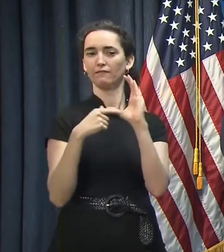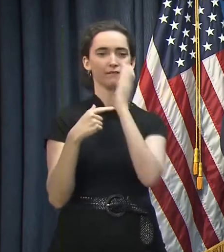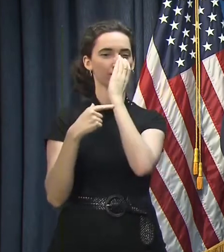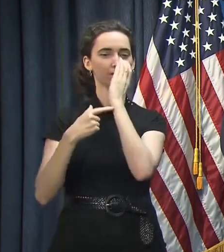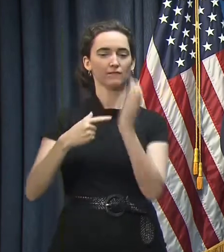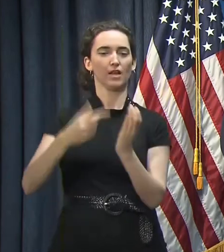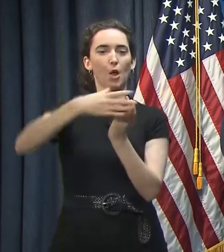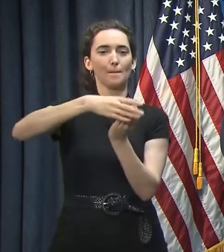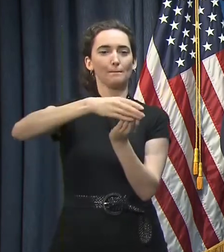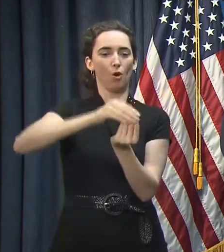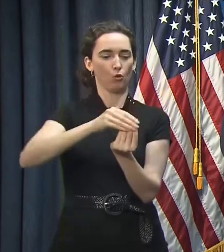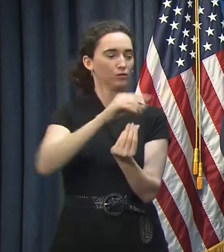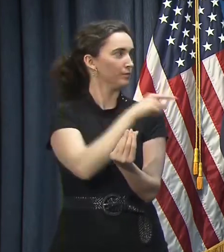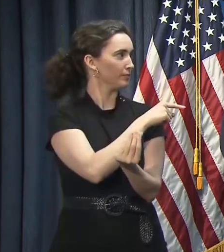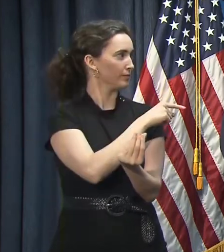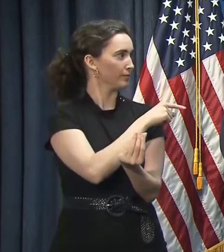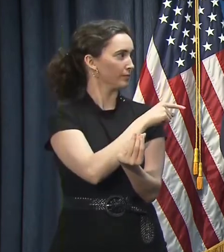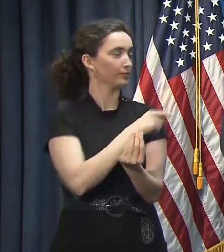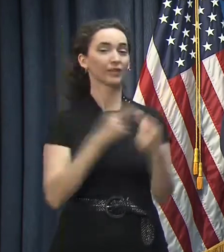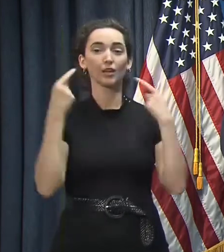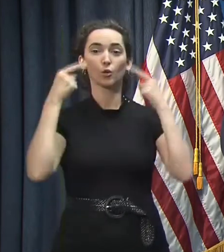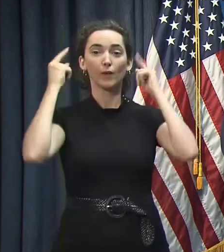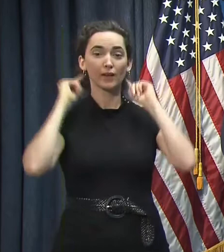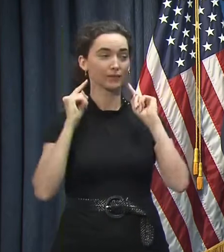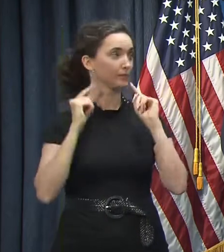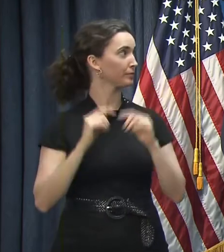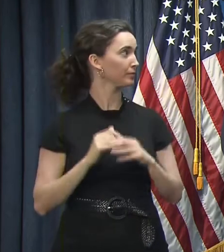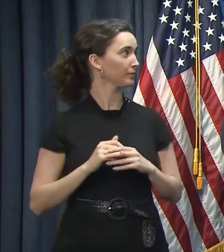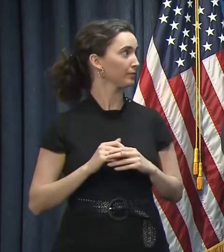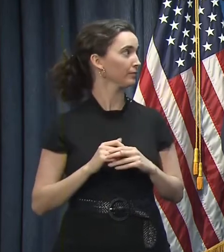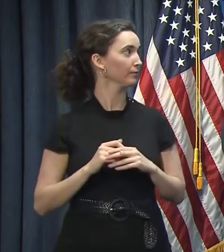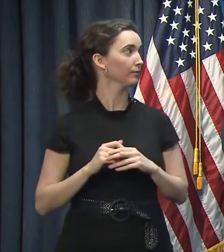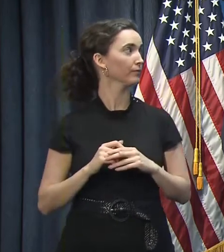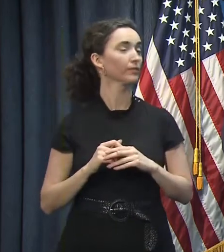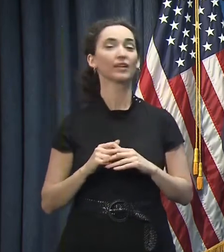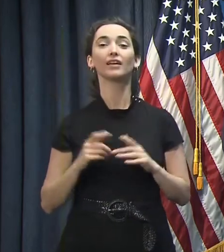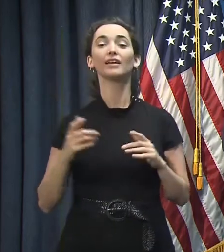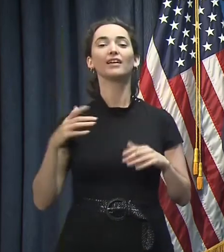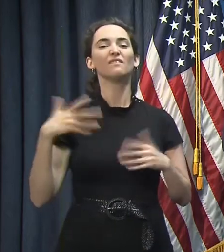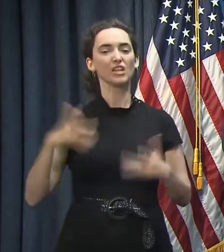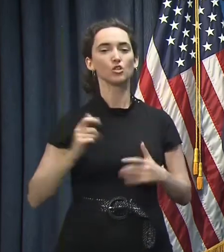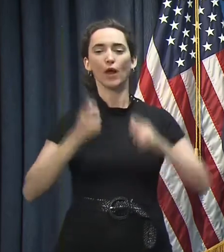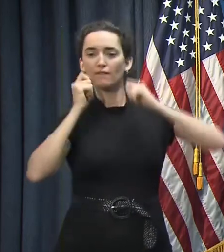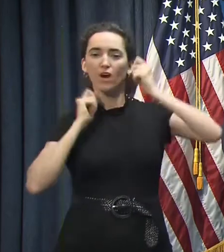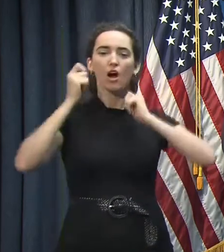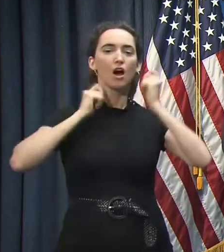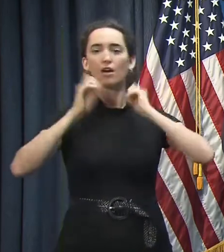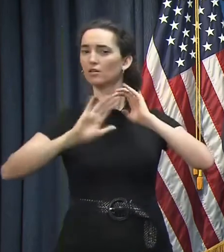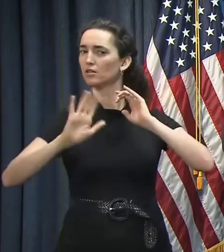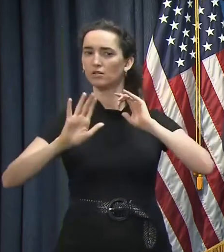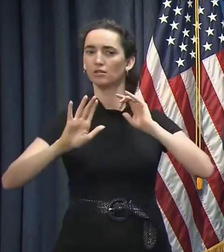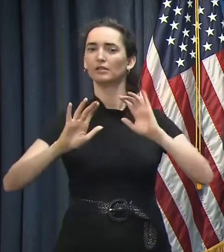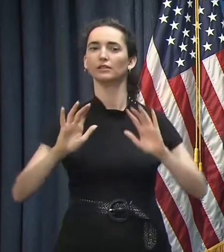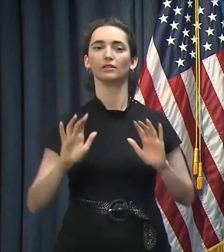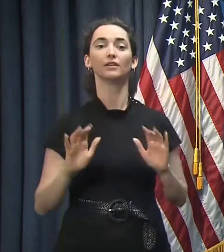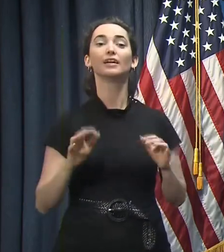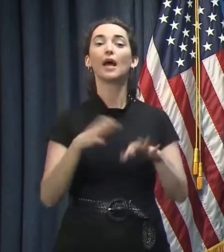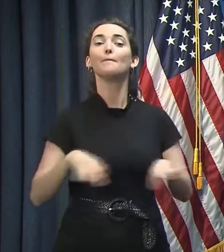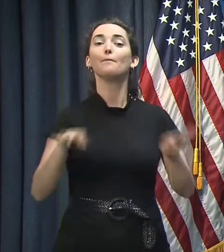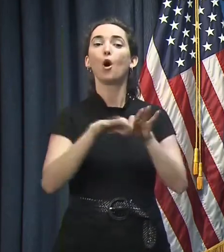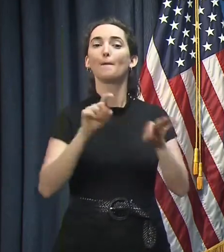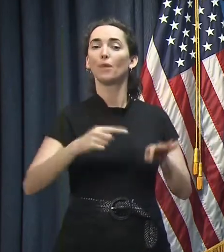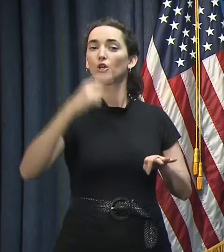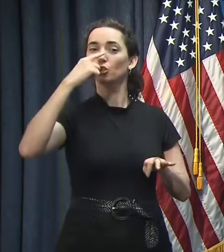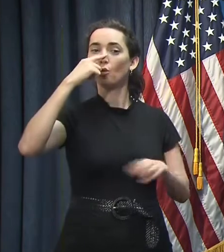over my ear and critically try to adjust it as little as possible. And importantly, the mask needs to cover my